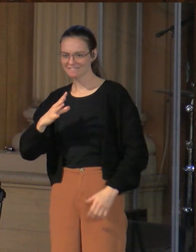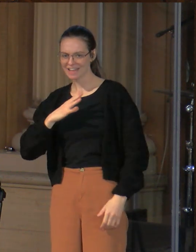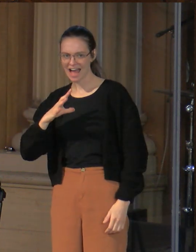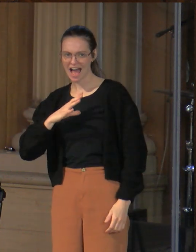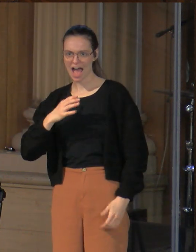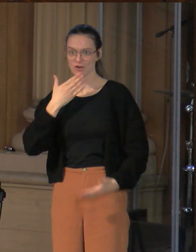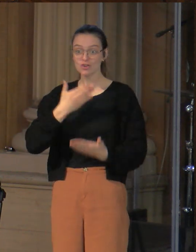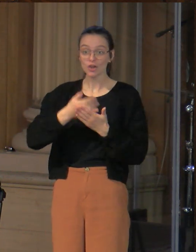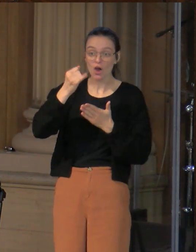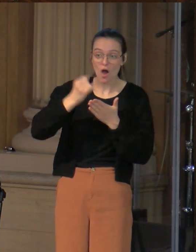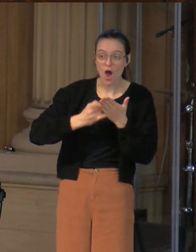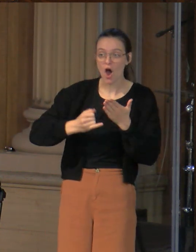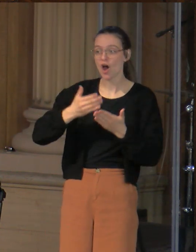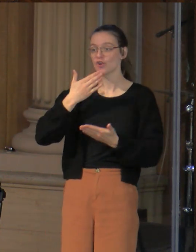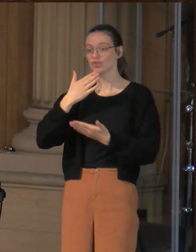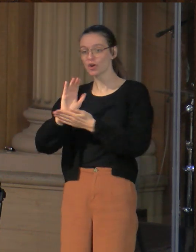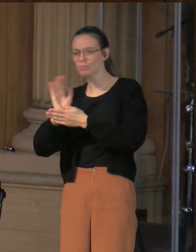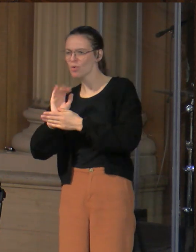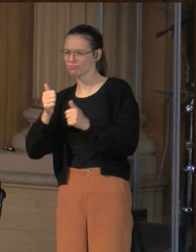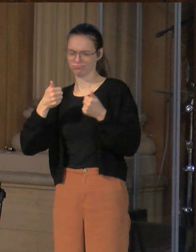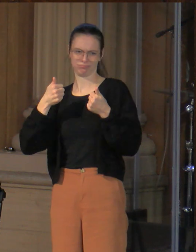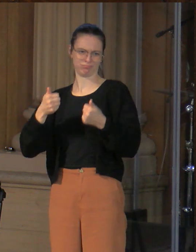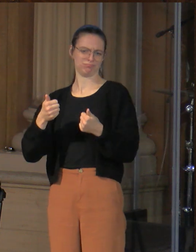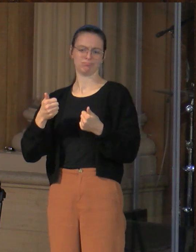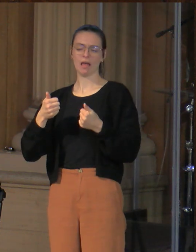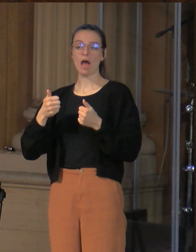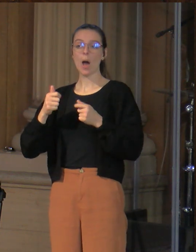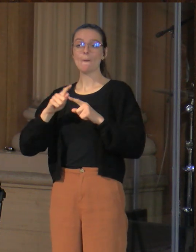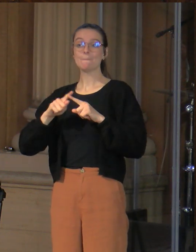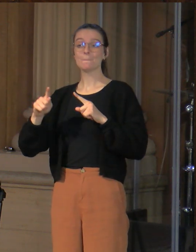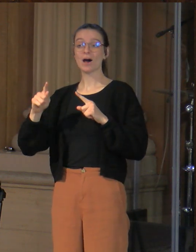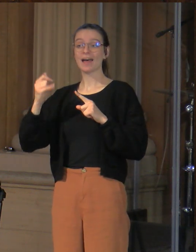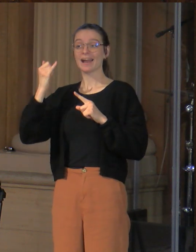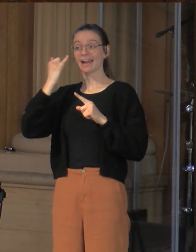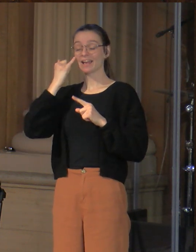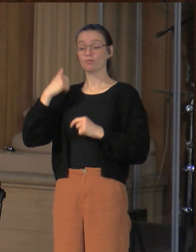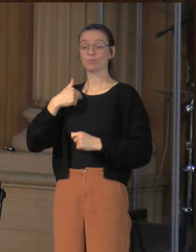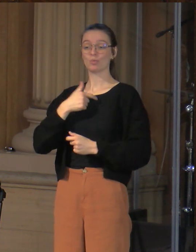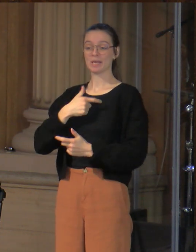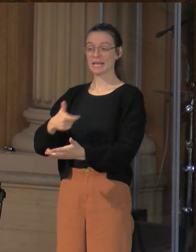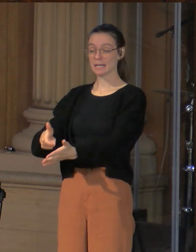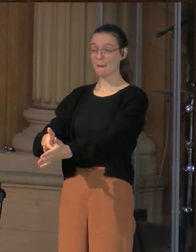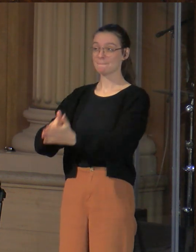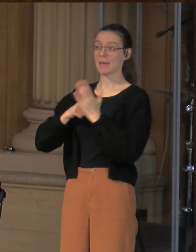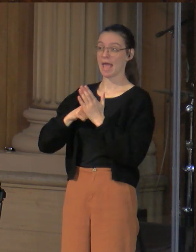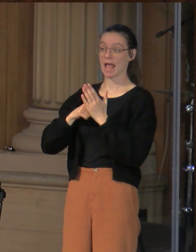think those are good things that we're called to do. But if we start to demand a show before we'll respond to Jesus,